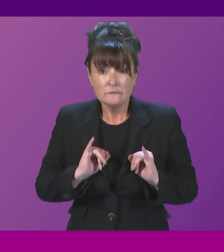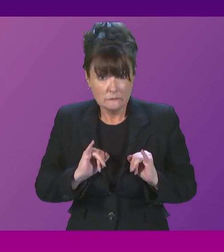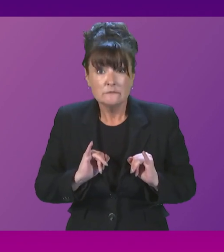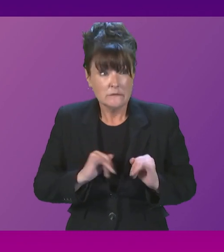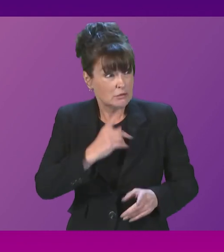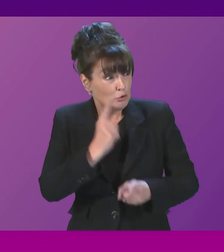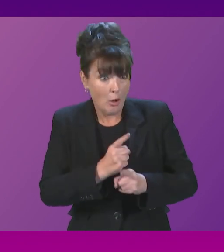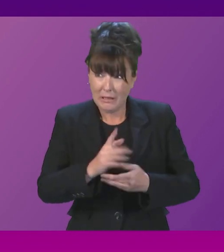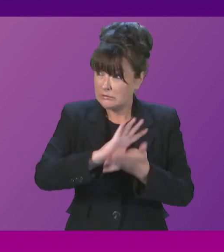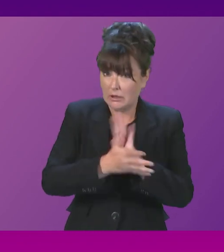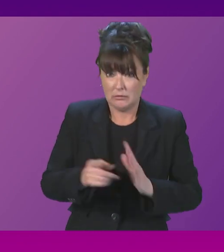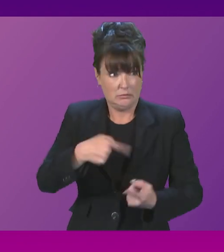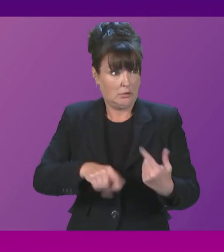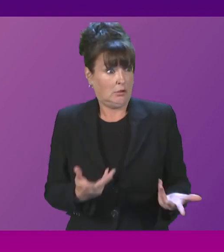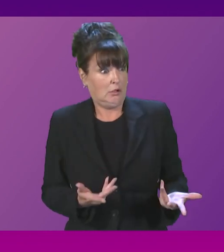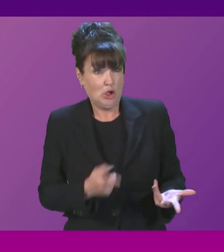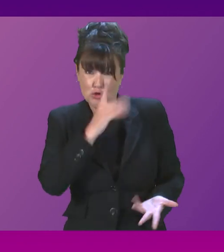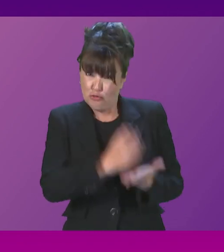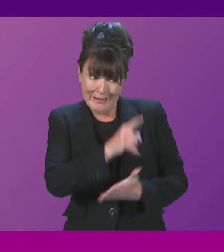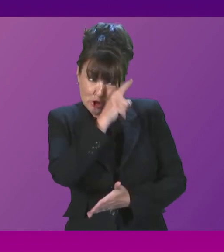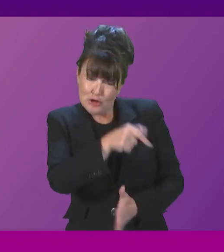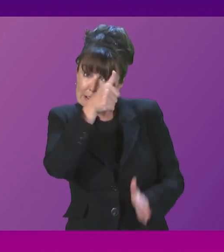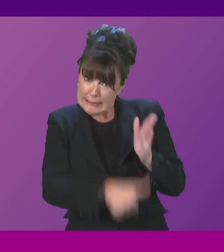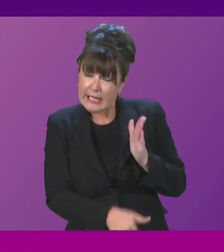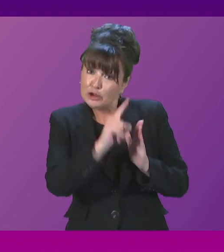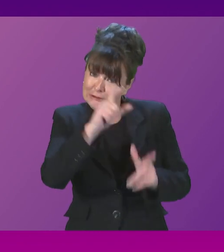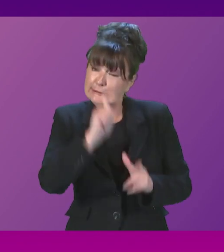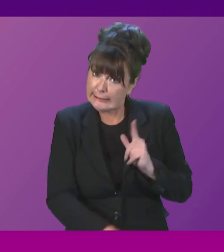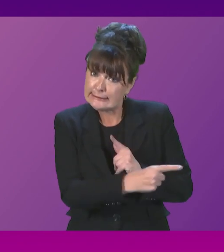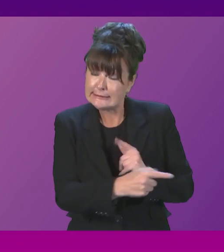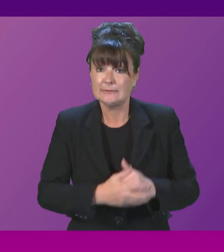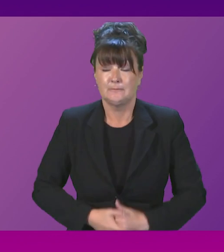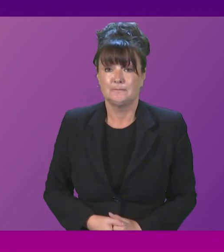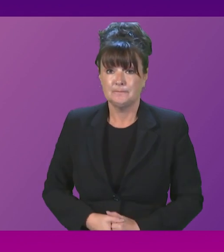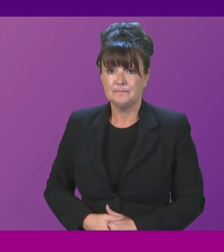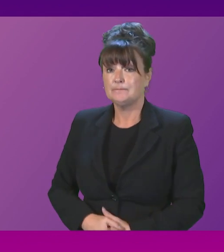about the disaster she has inflicted on this country. Thank